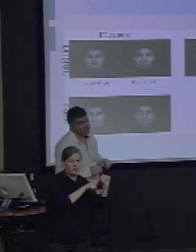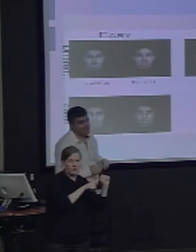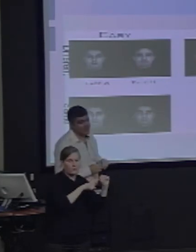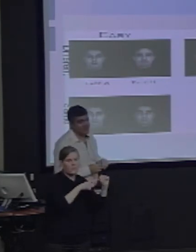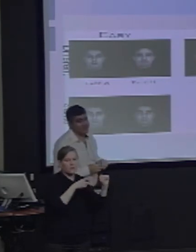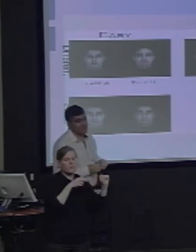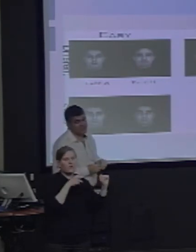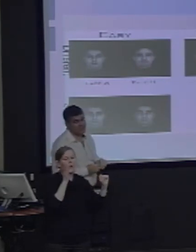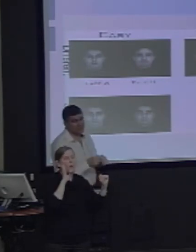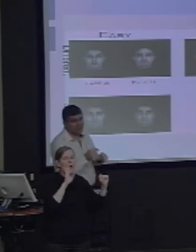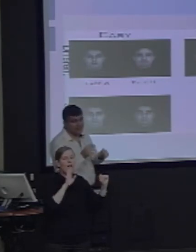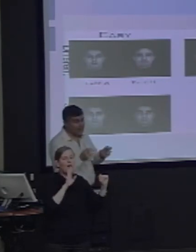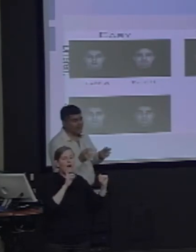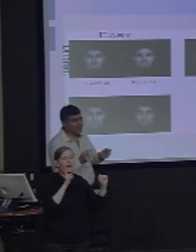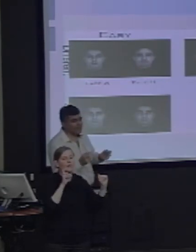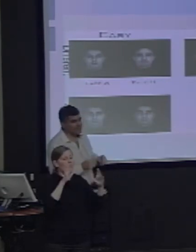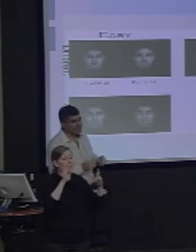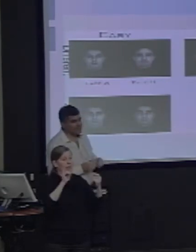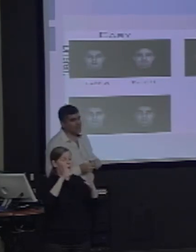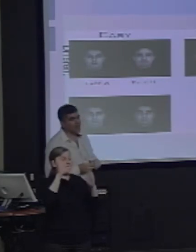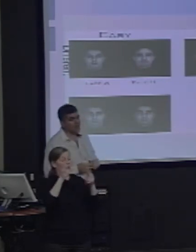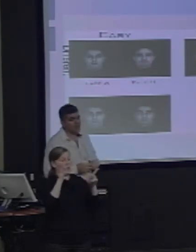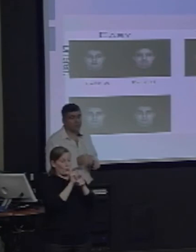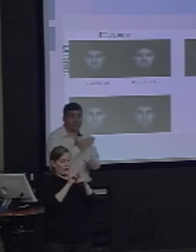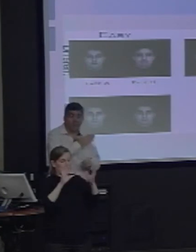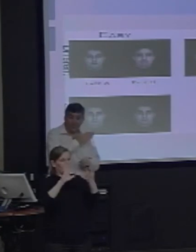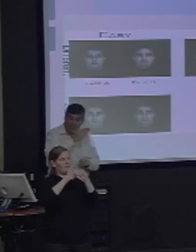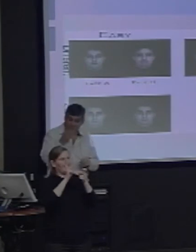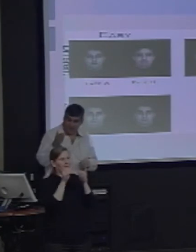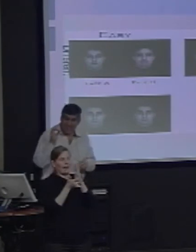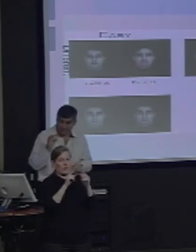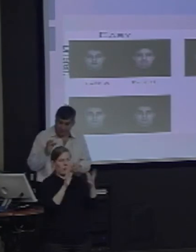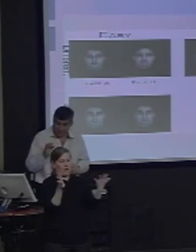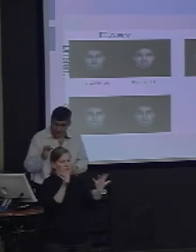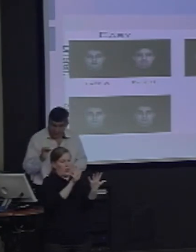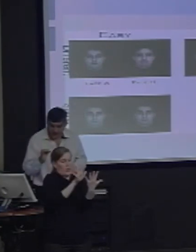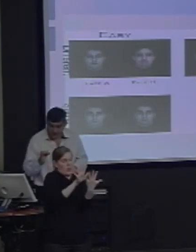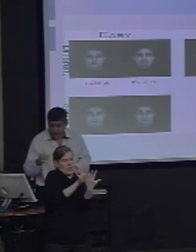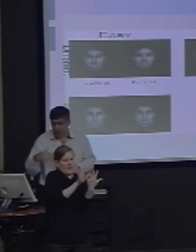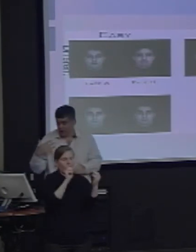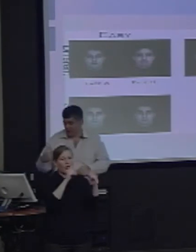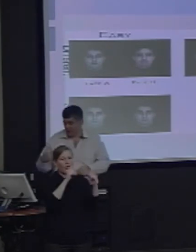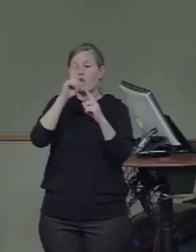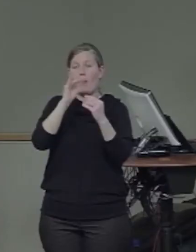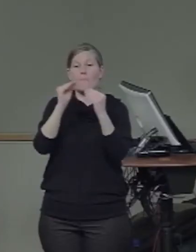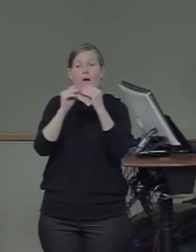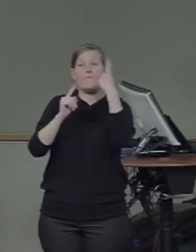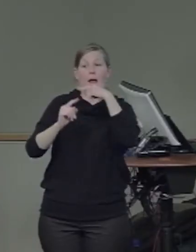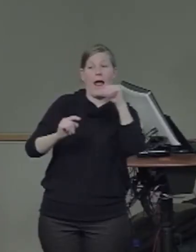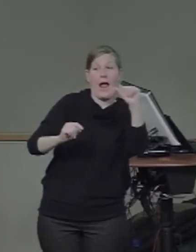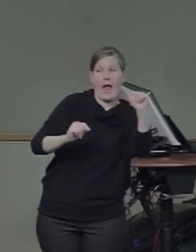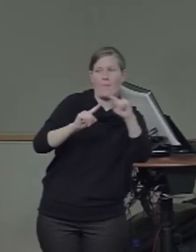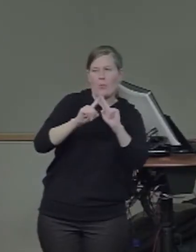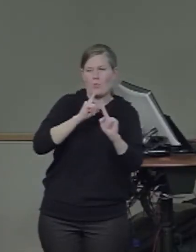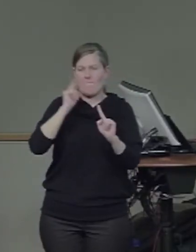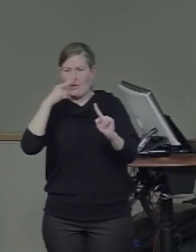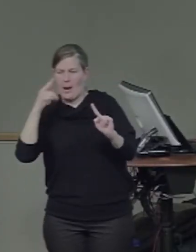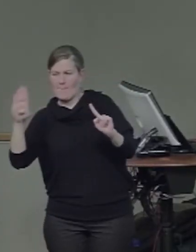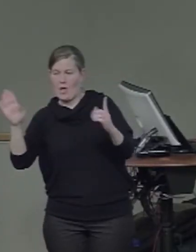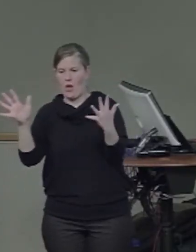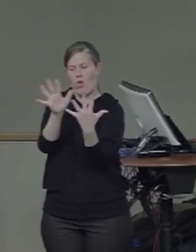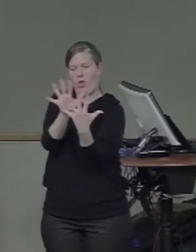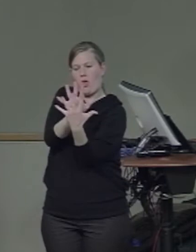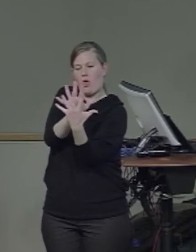% of face B. So it's a lot like face A as well. So we can adjust the difficulty of the face discrimination in a very